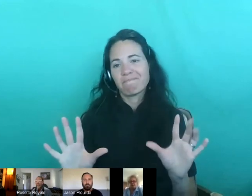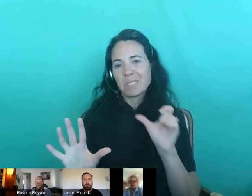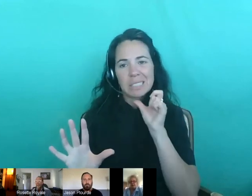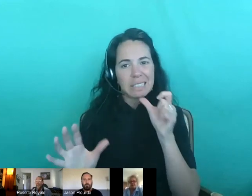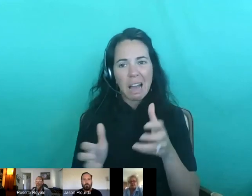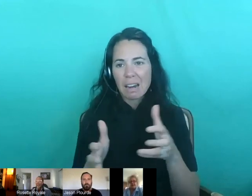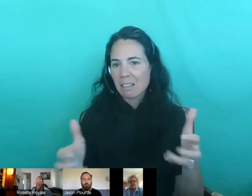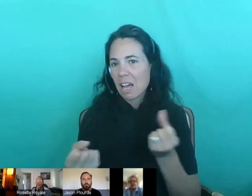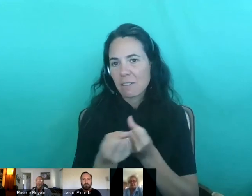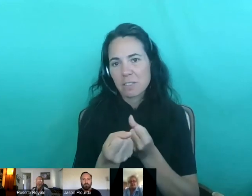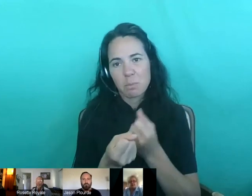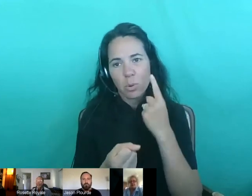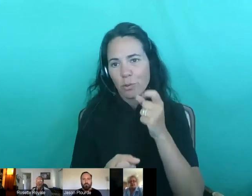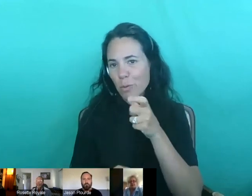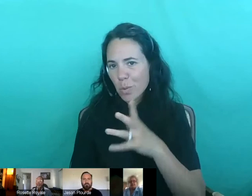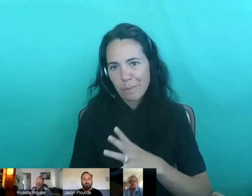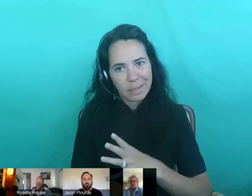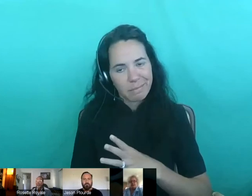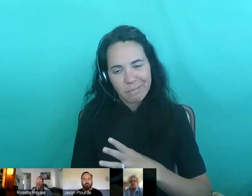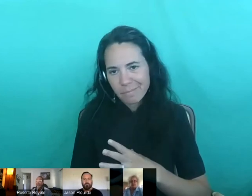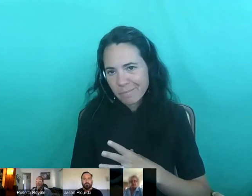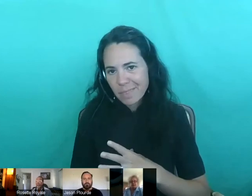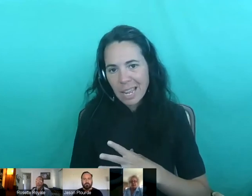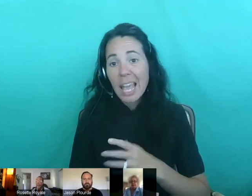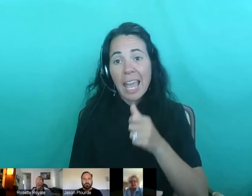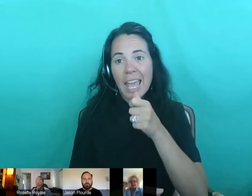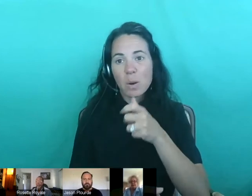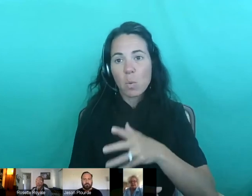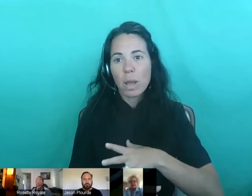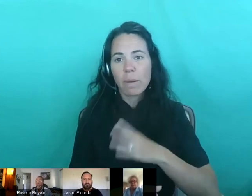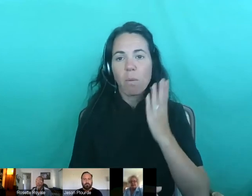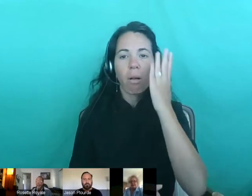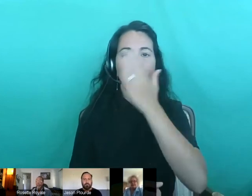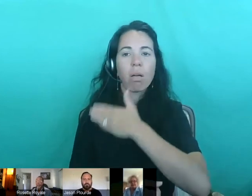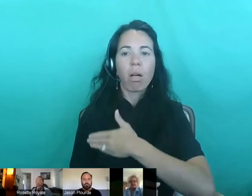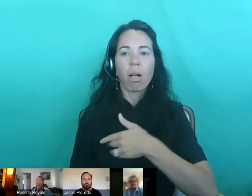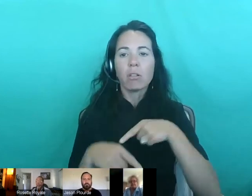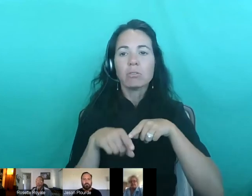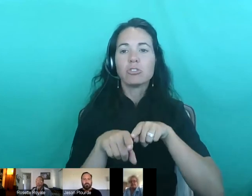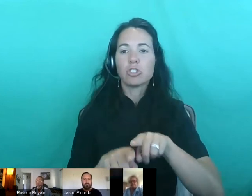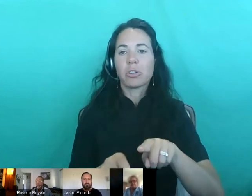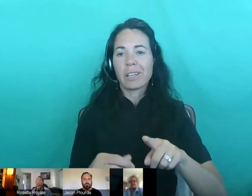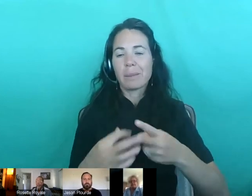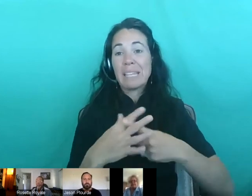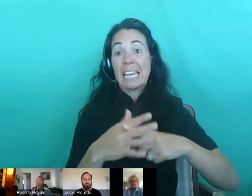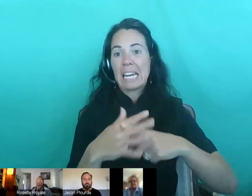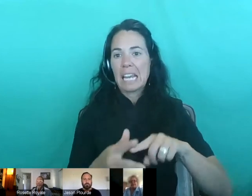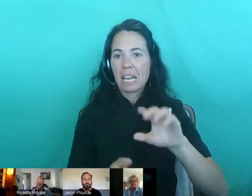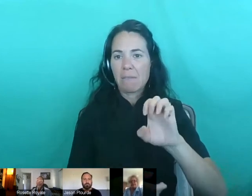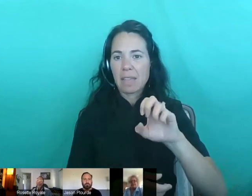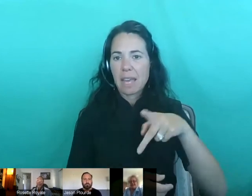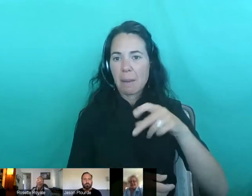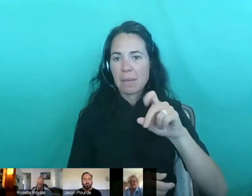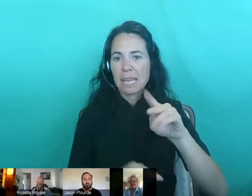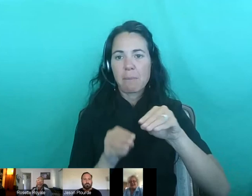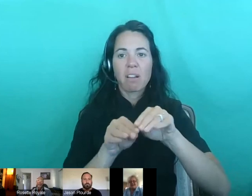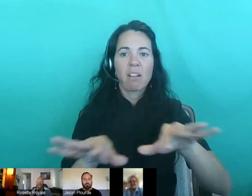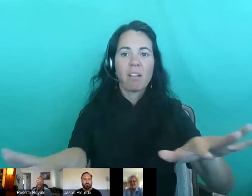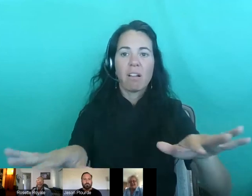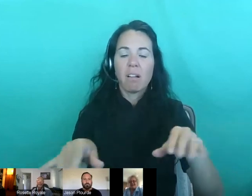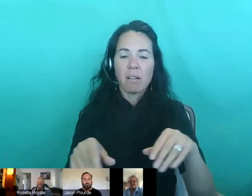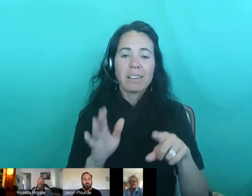support for women, and women were really being overlooked early on in the epidemic, sometimes considered just vectors.